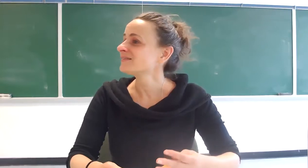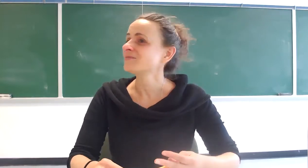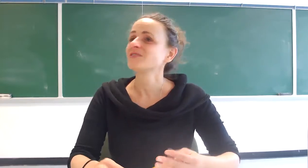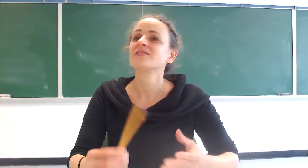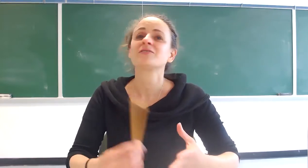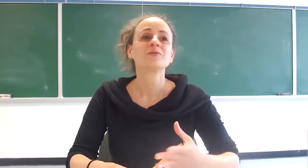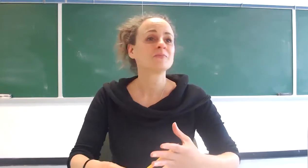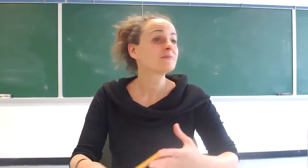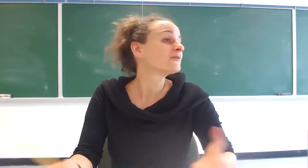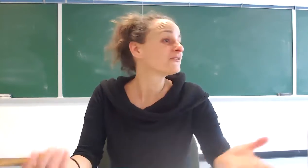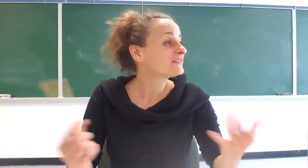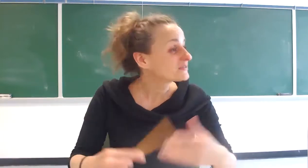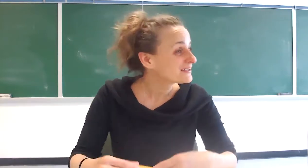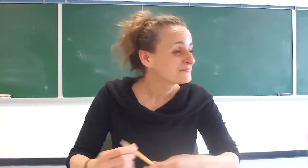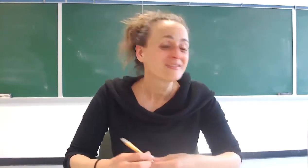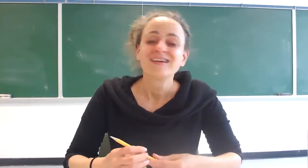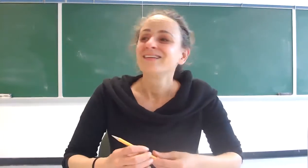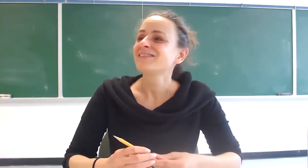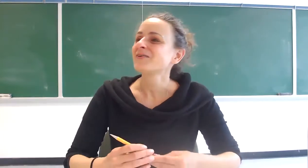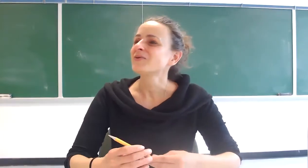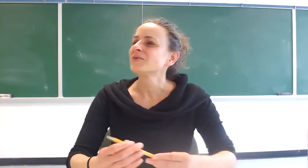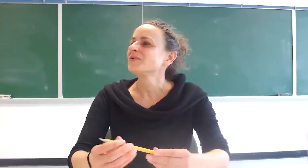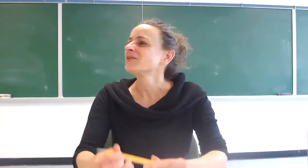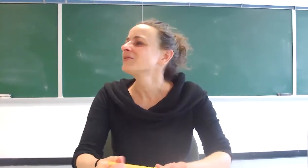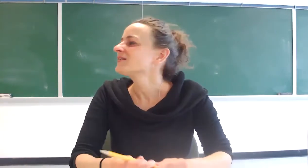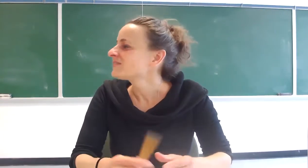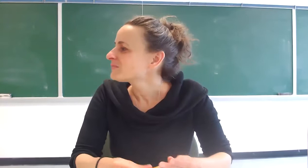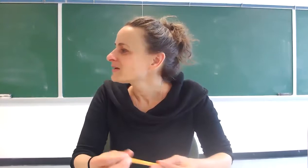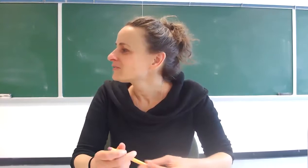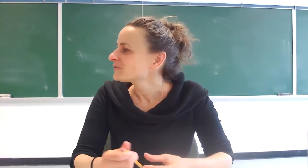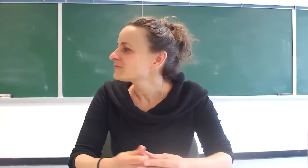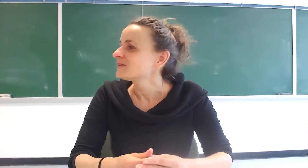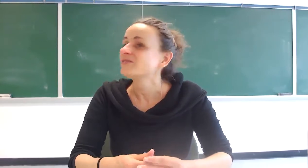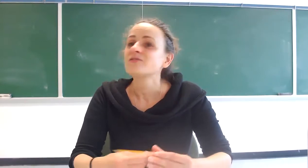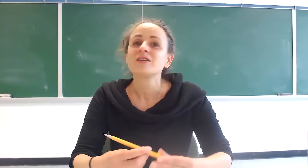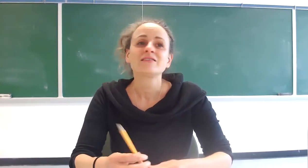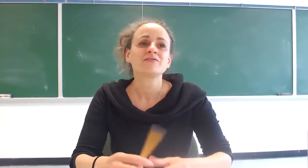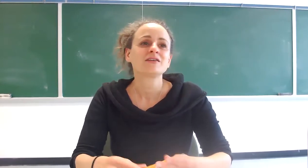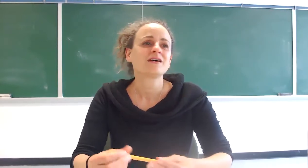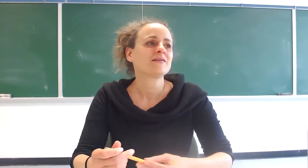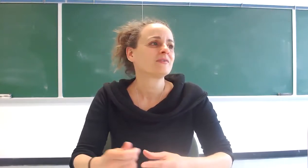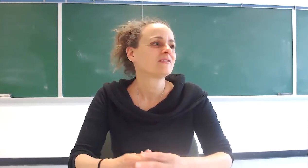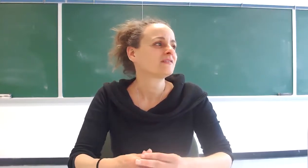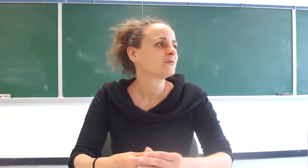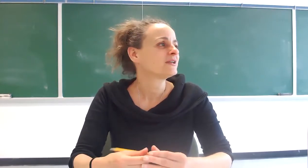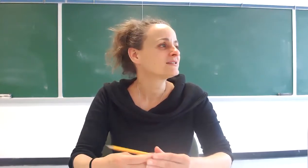that I'm teaching so maybe I will see you again so one really good summer class will be Eastern philosophy this is 118